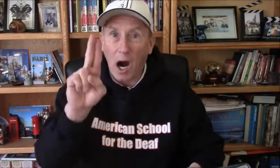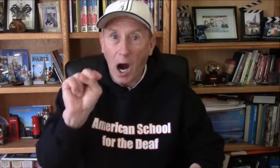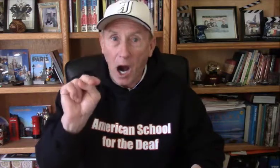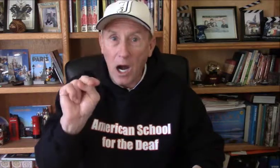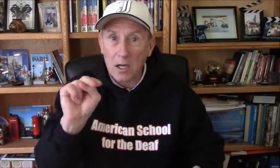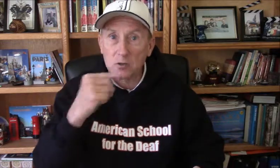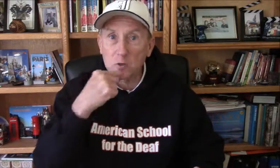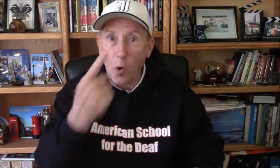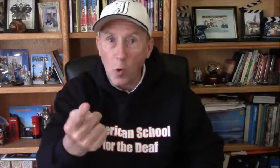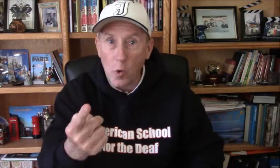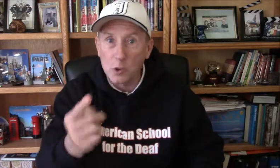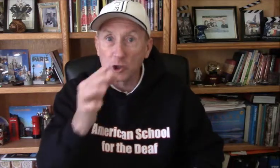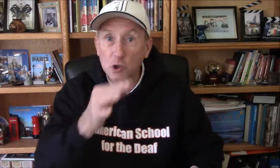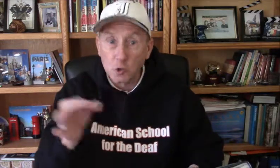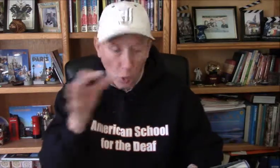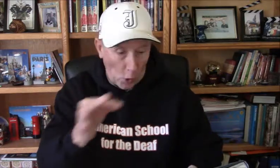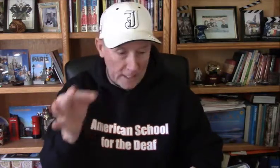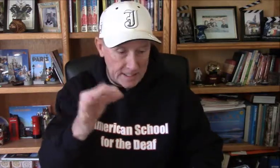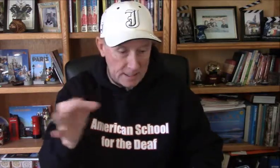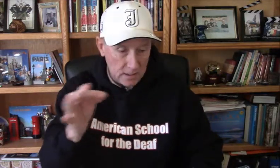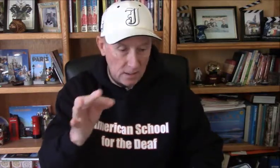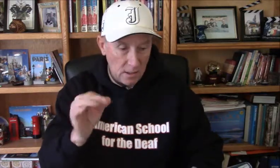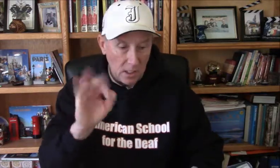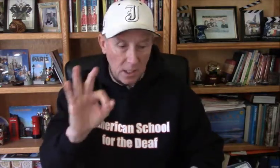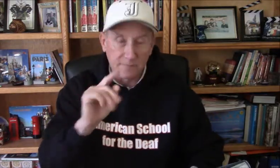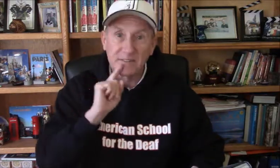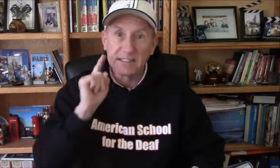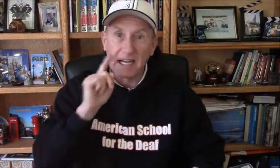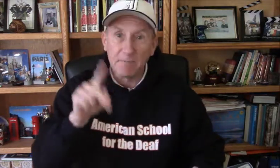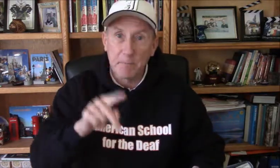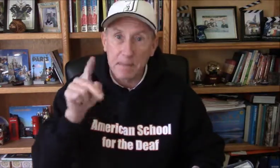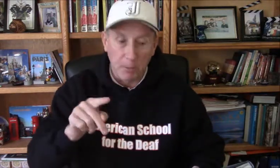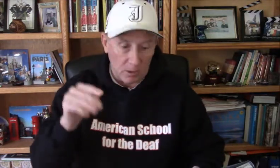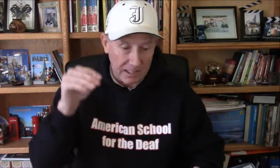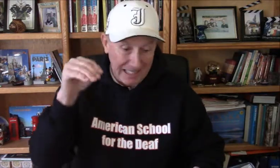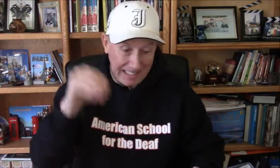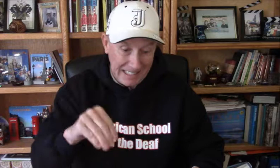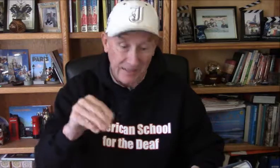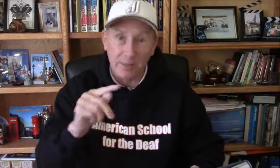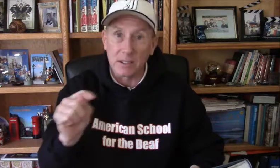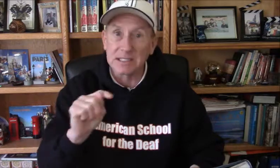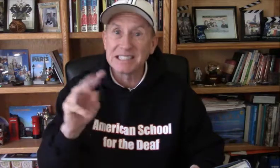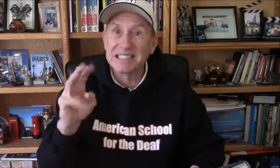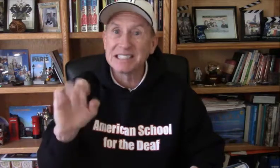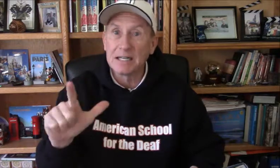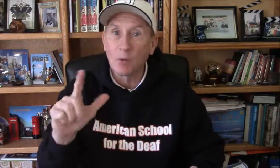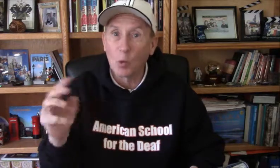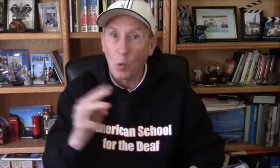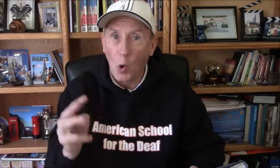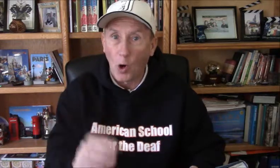untold story of deaf people in the Civil War.